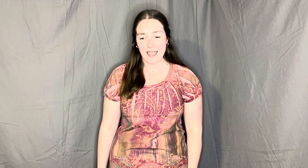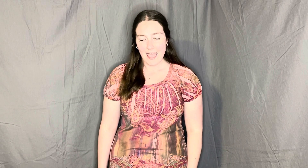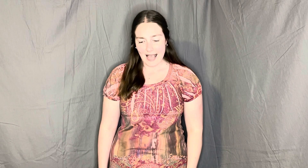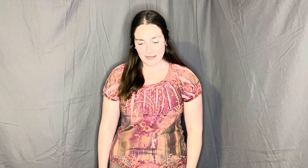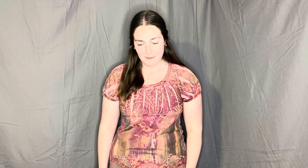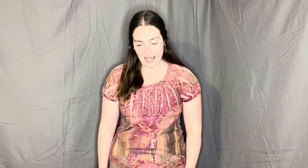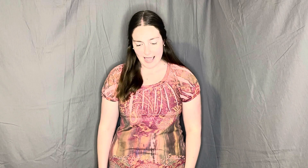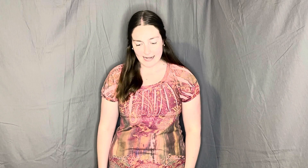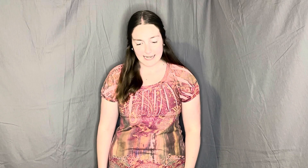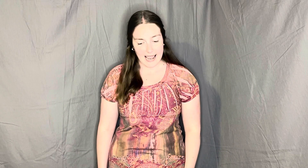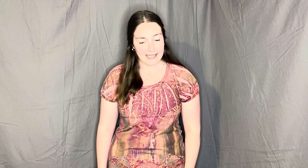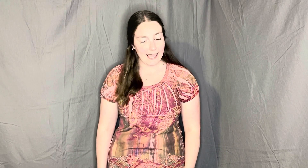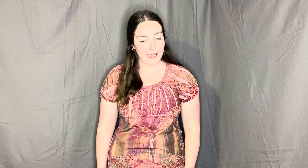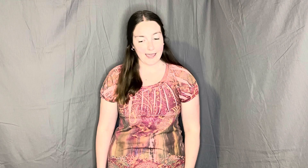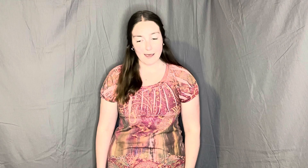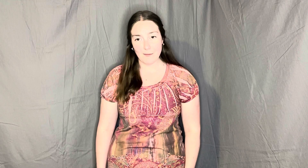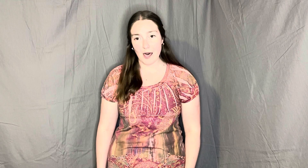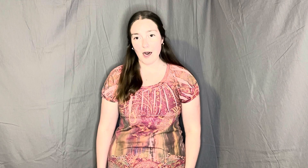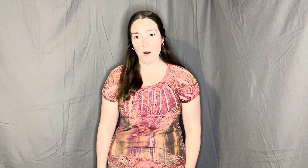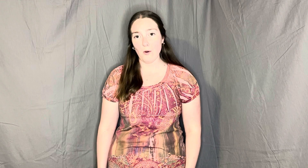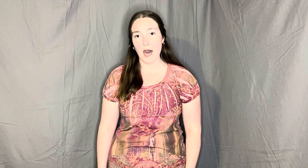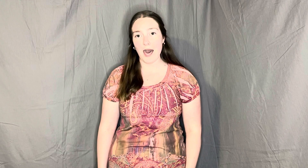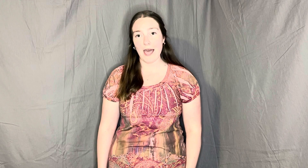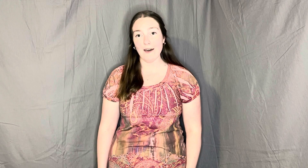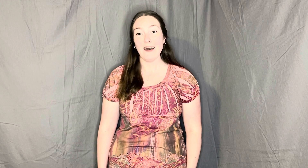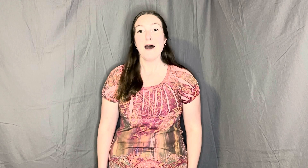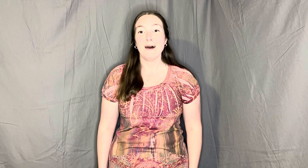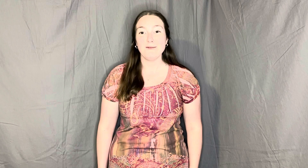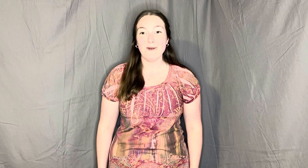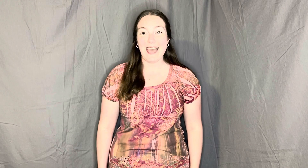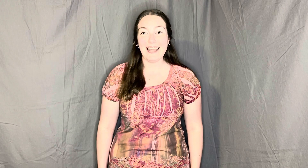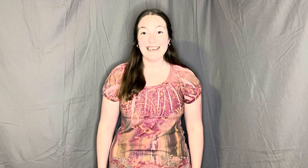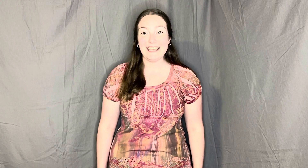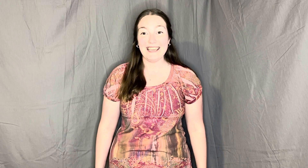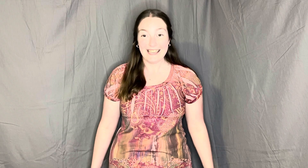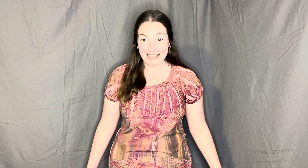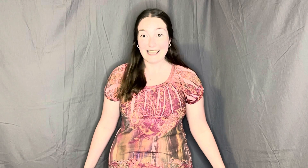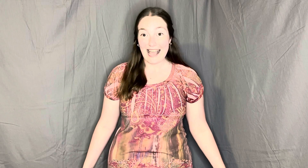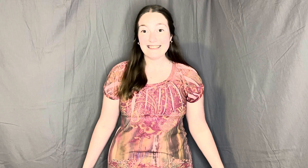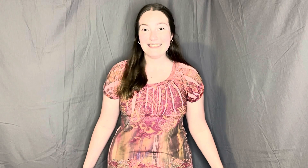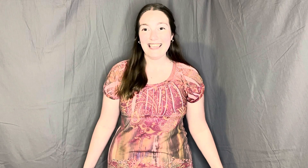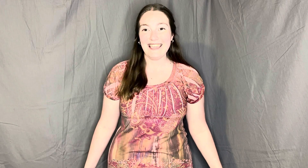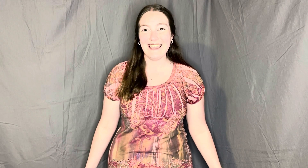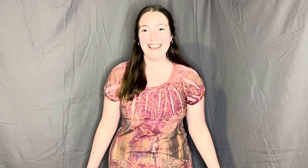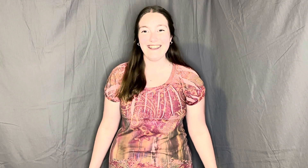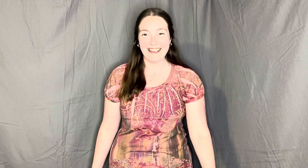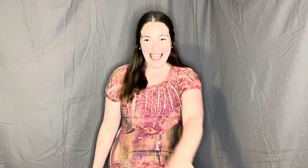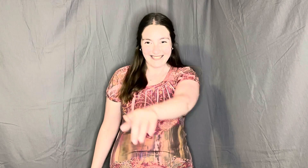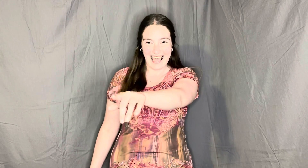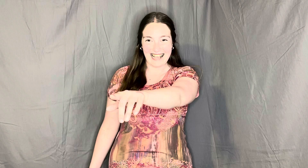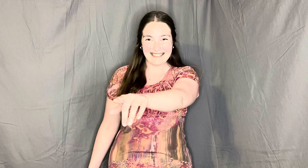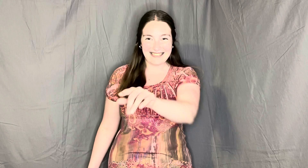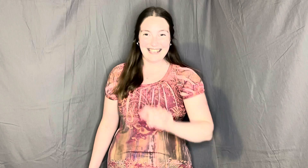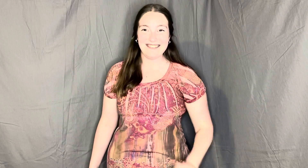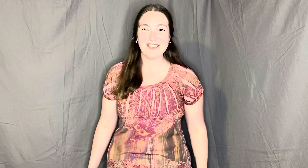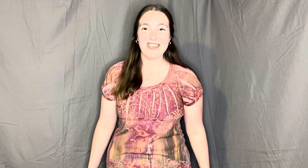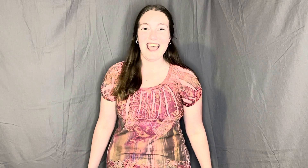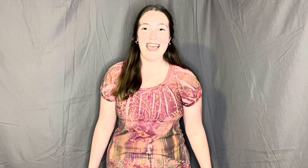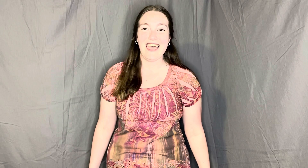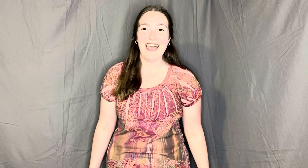And it may take him a while, but when he gets here, that's his chair.